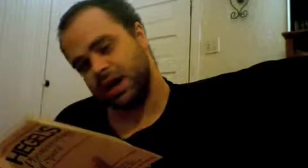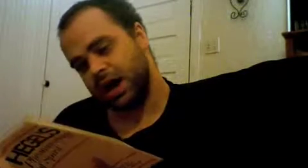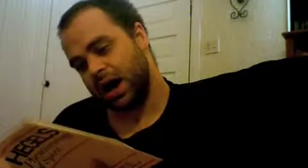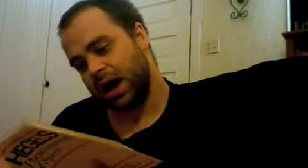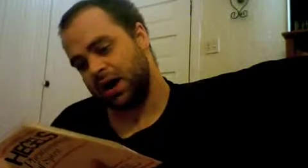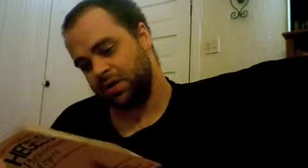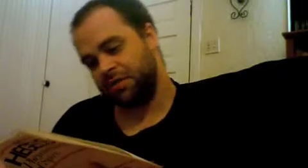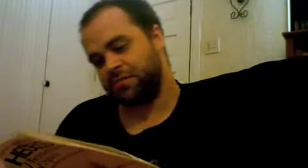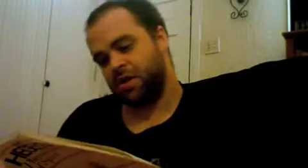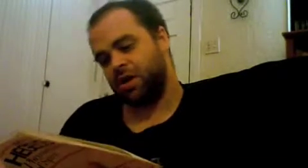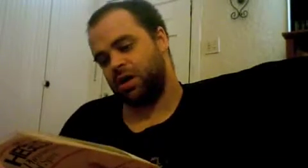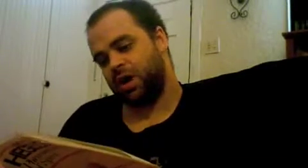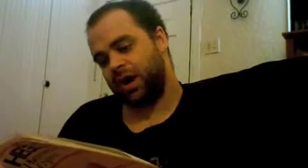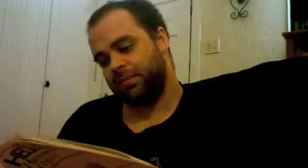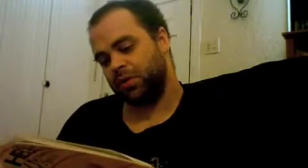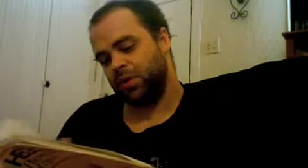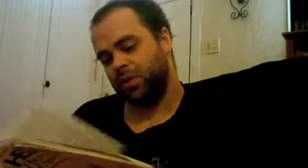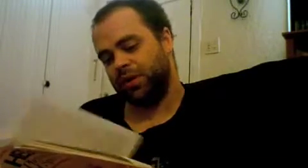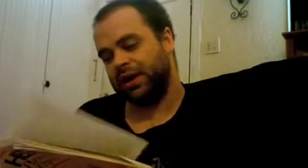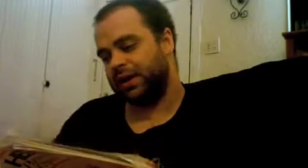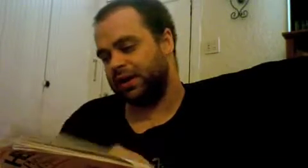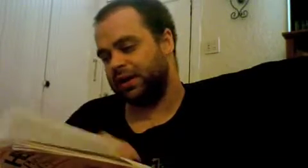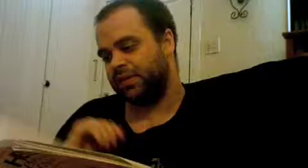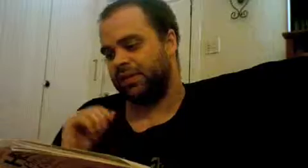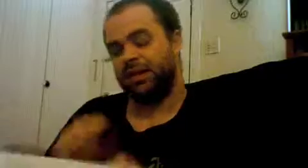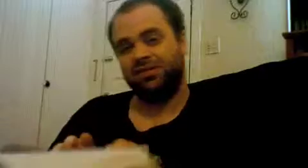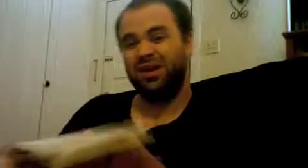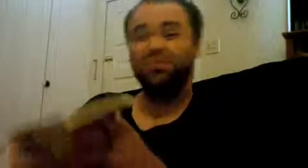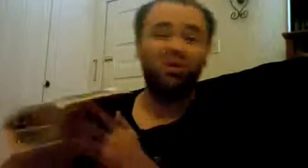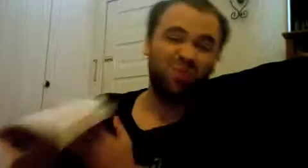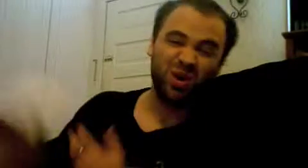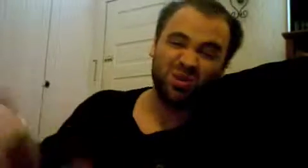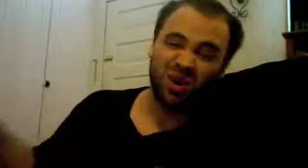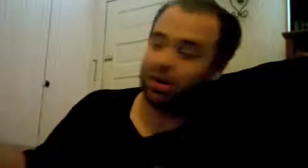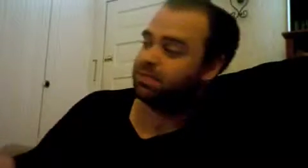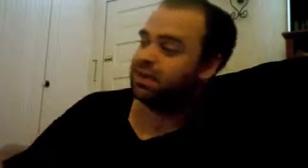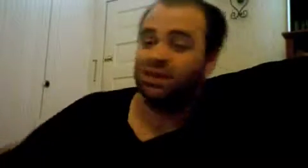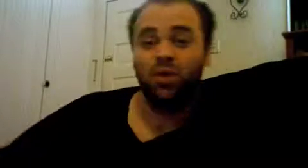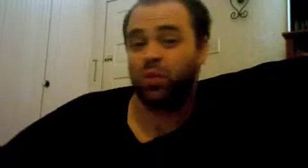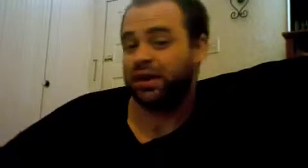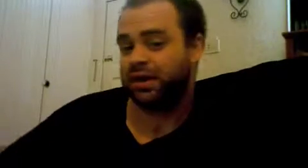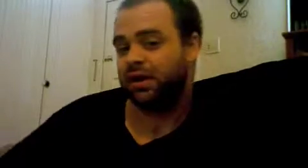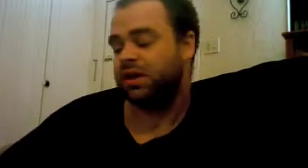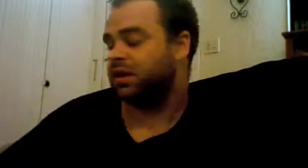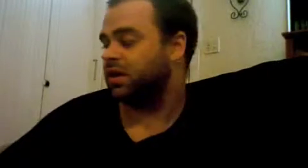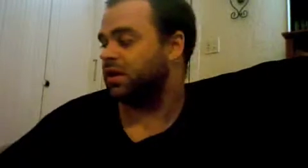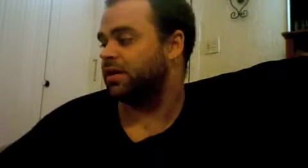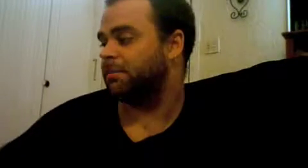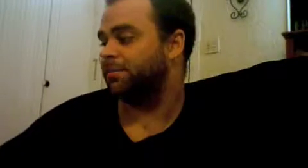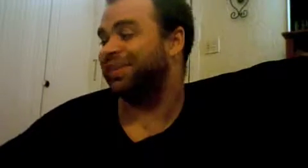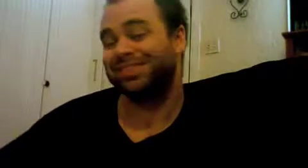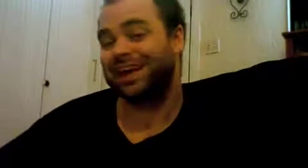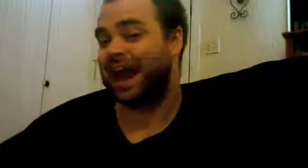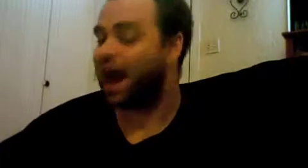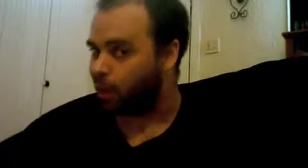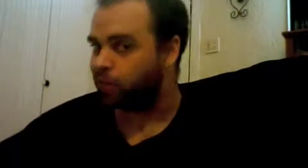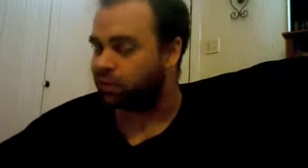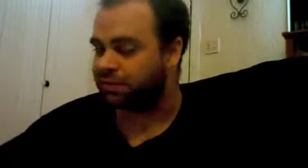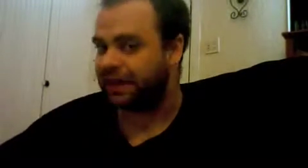I don't know how far I'm going to get in the next time but it'll probably be up in like a week but that's like an hour of Hegel